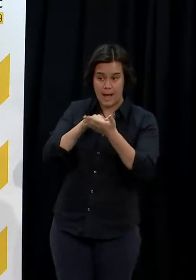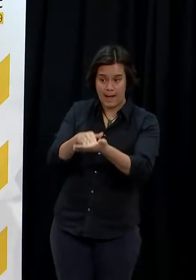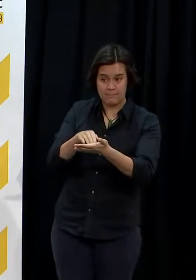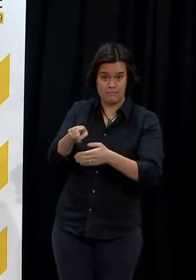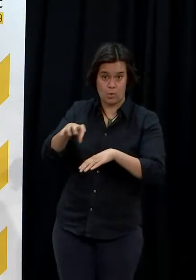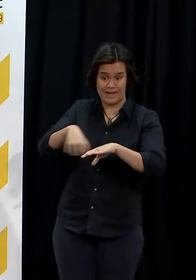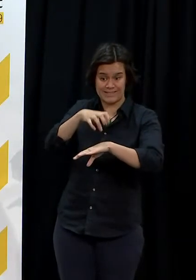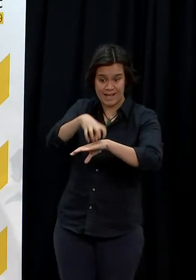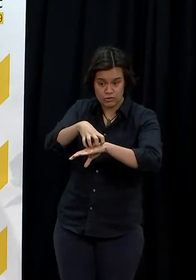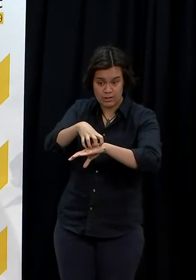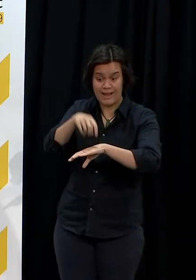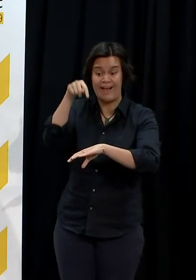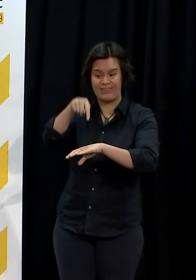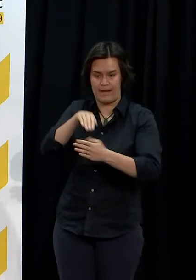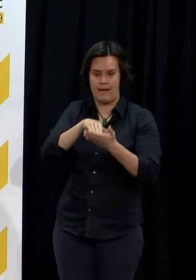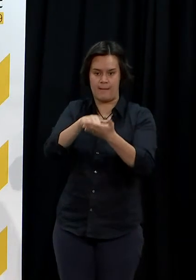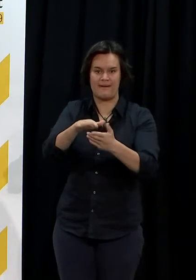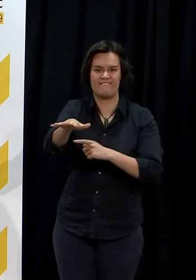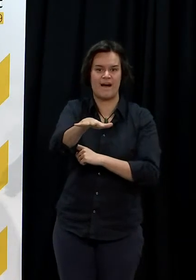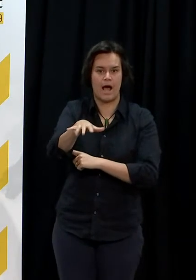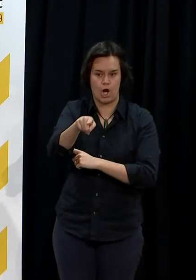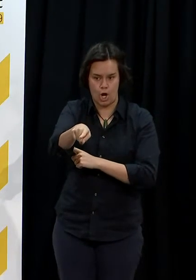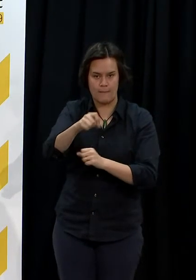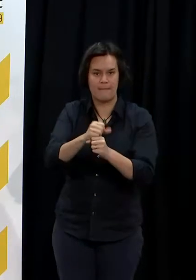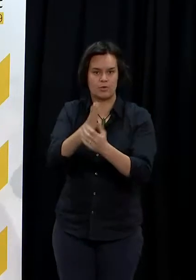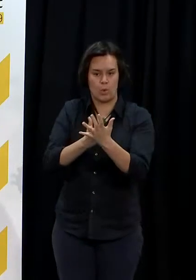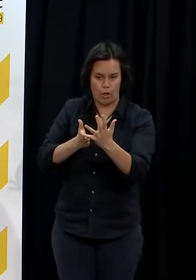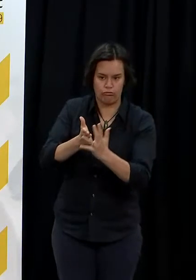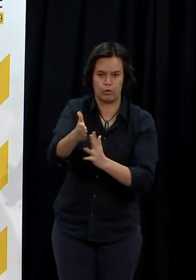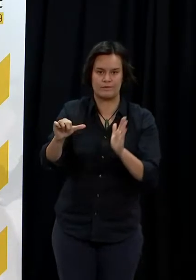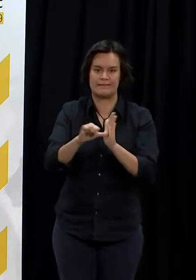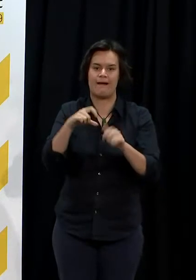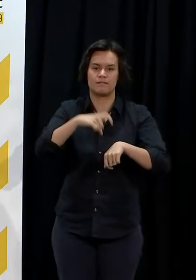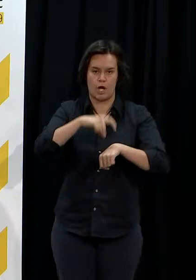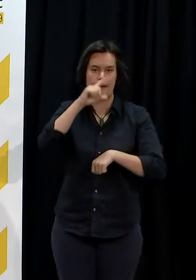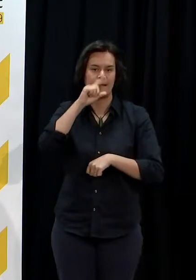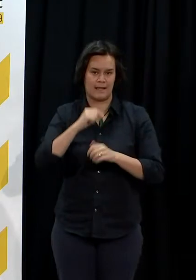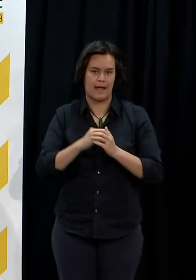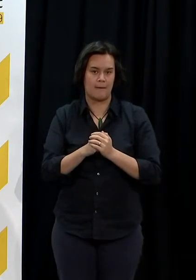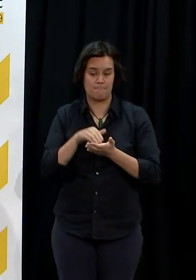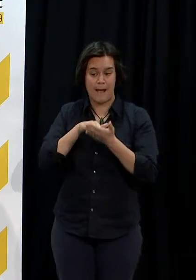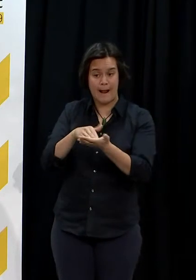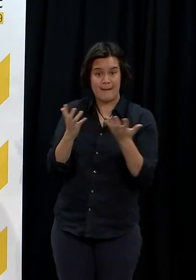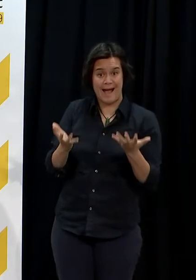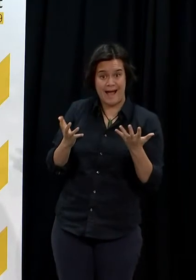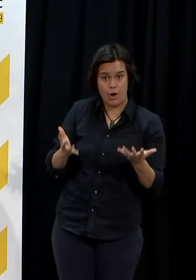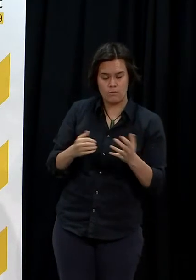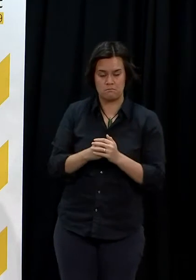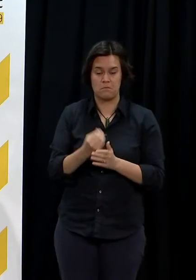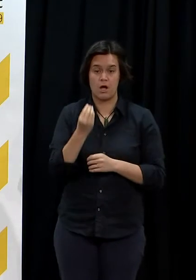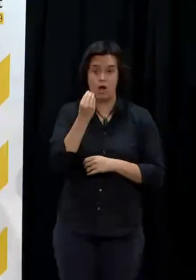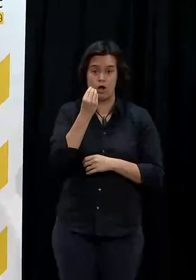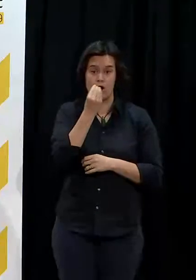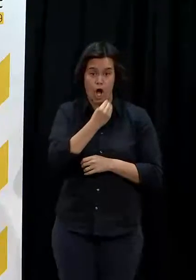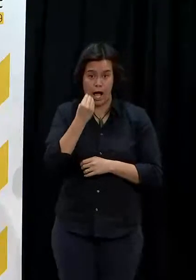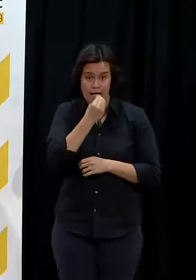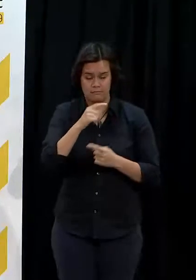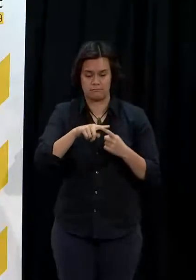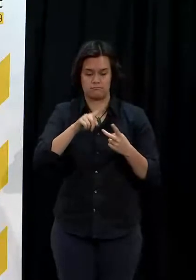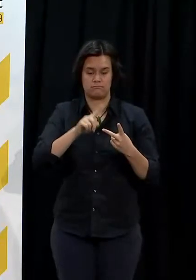whānau endure these challenging times. Whānau ora is already helping whānau with essential goods such as kai, utilities and connectivity.